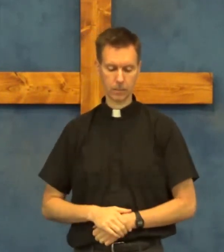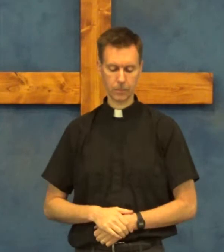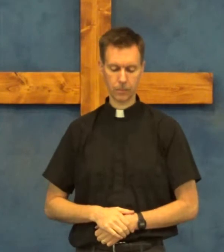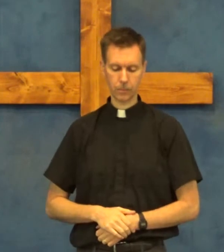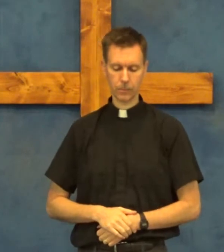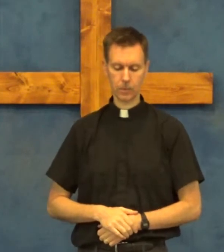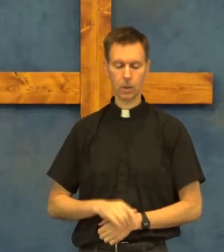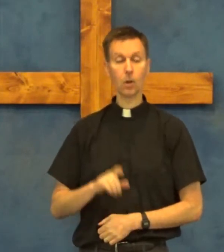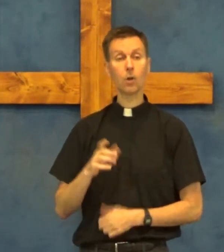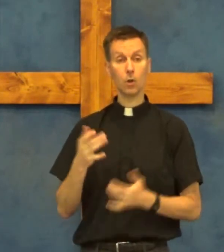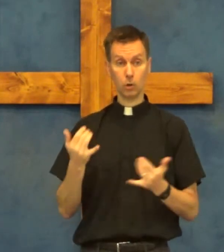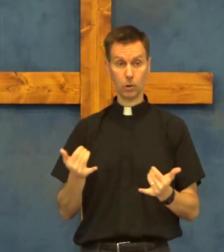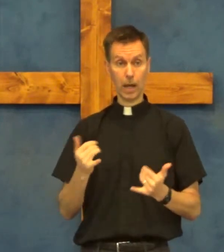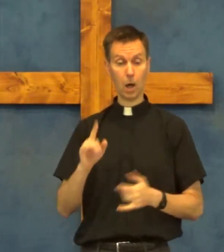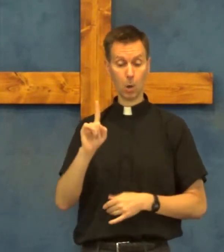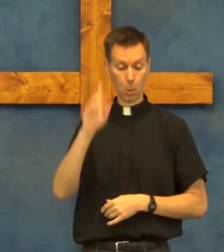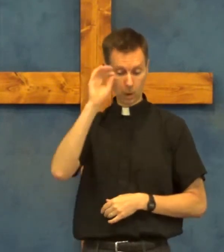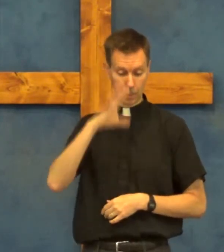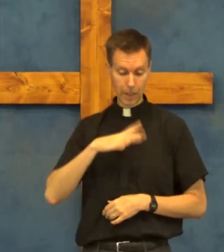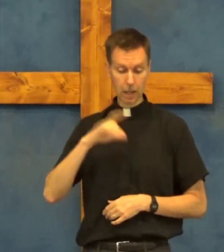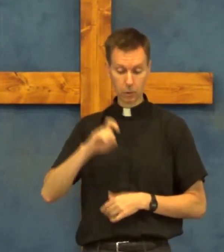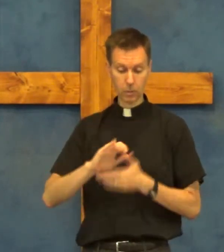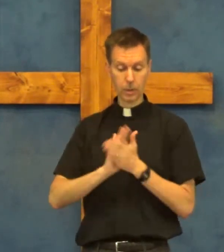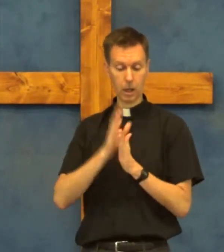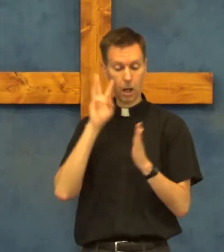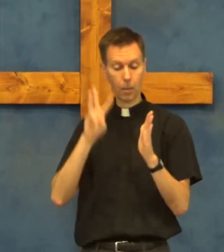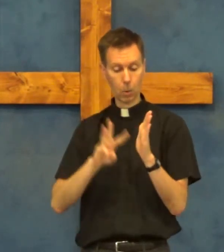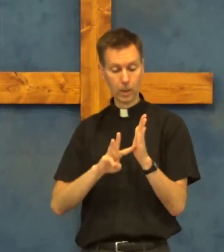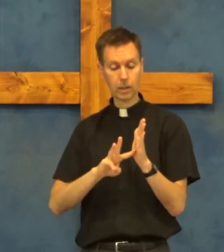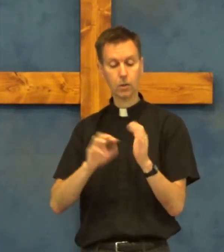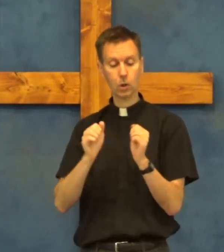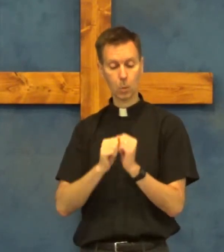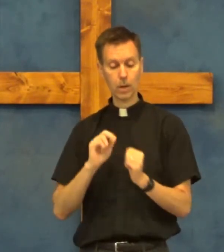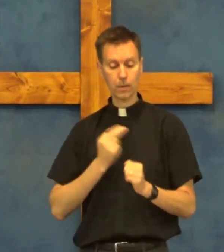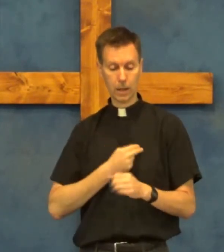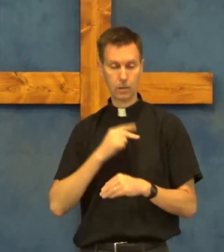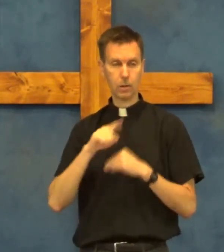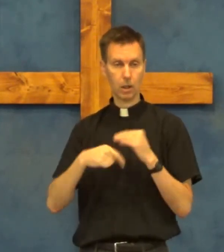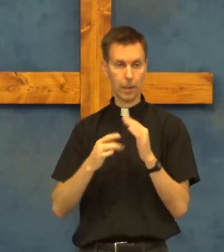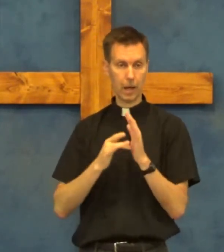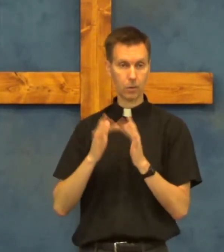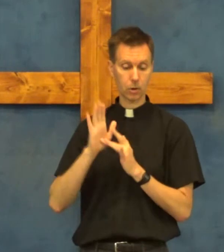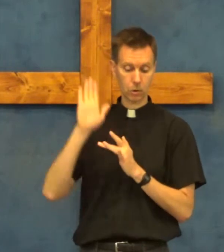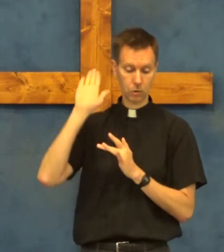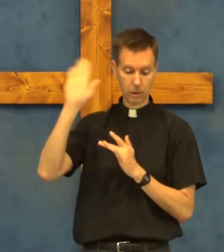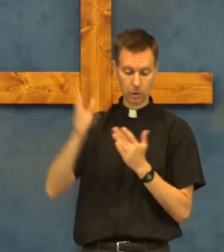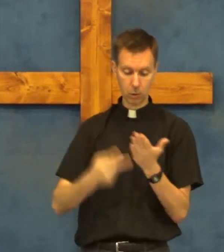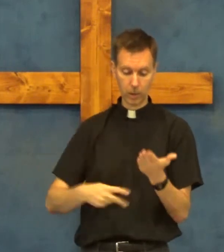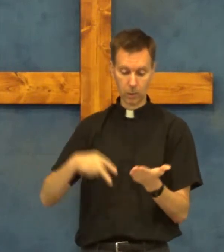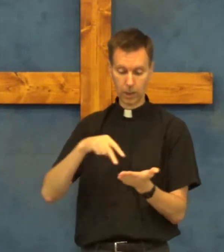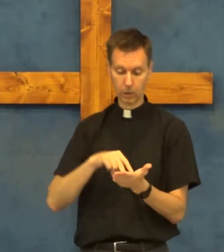so now one man should become a witness with us about jesus resurrection